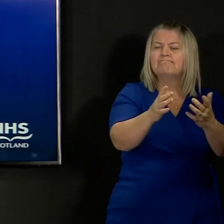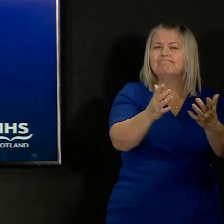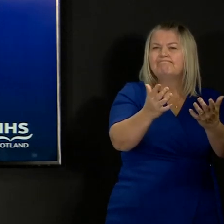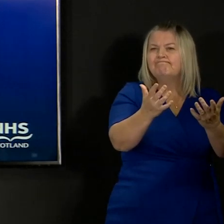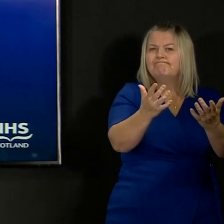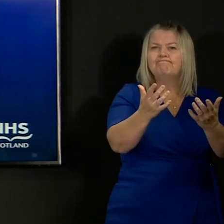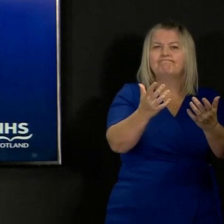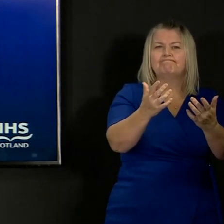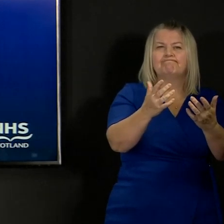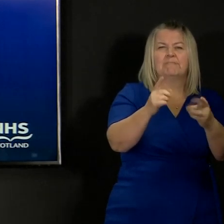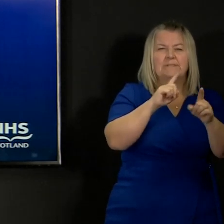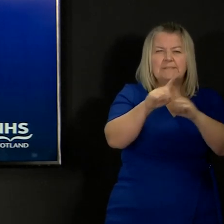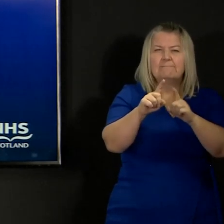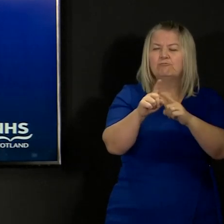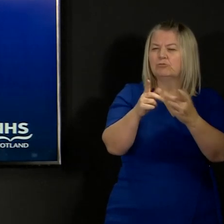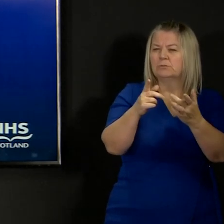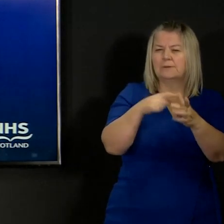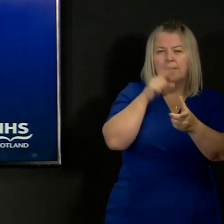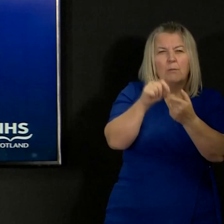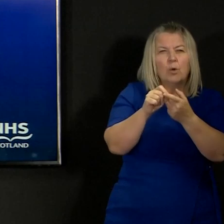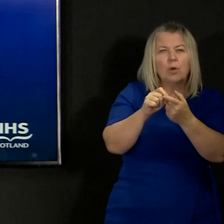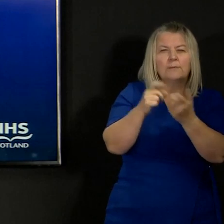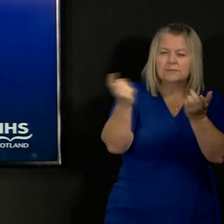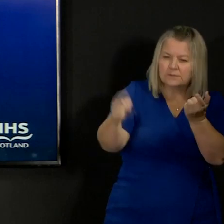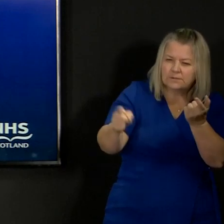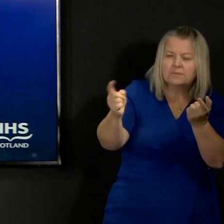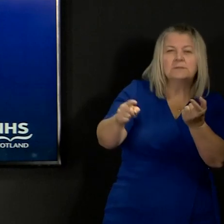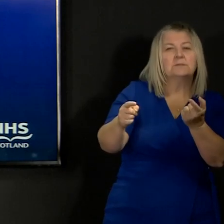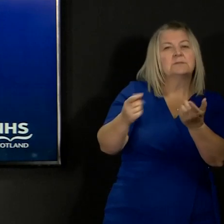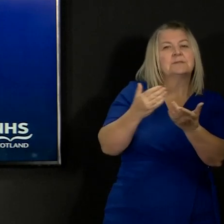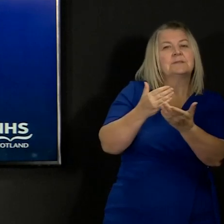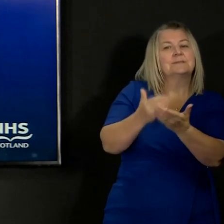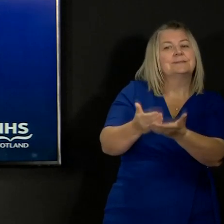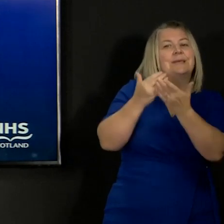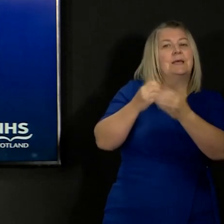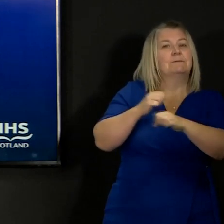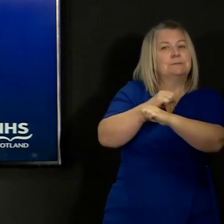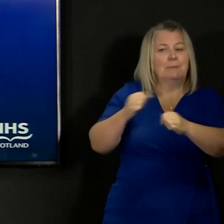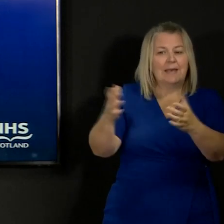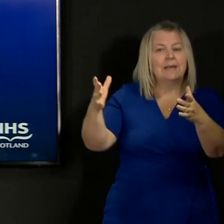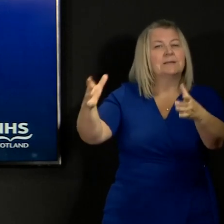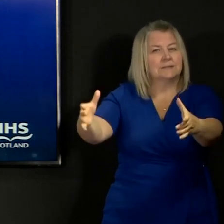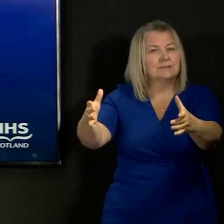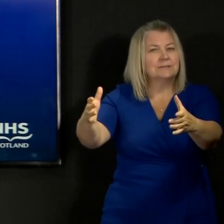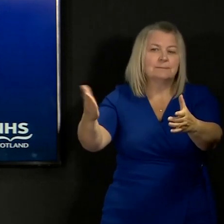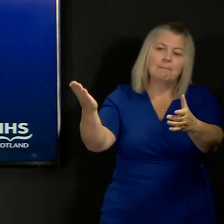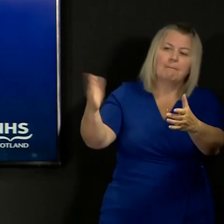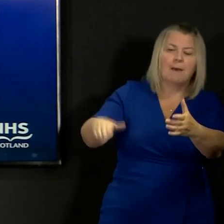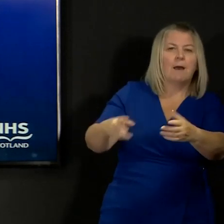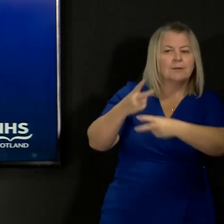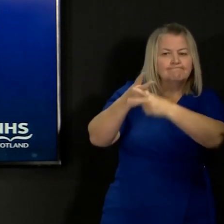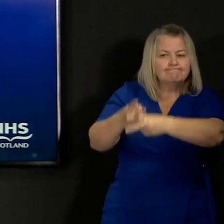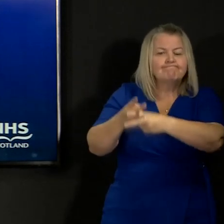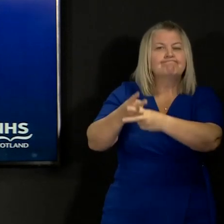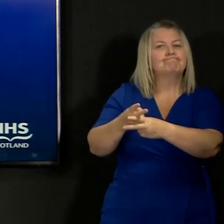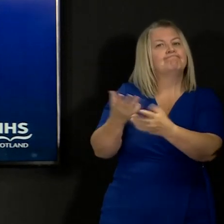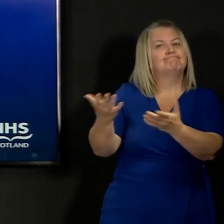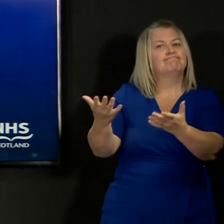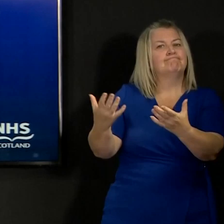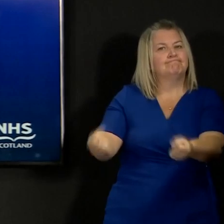Cancer UK put it of a safe space for patients to return to receive the care that they need.